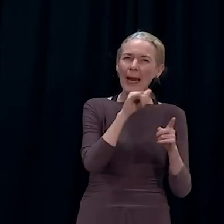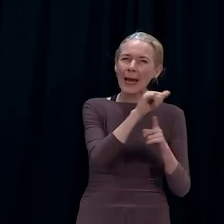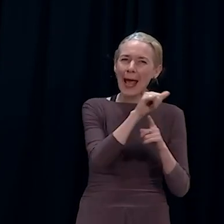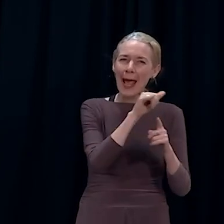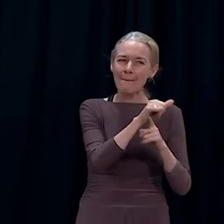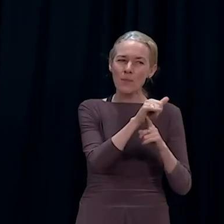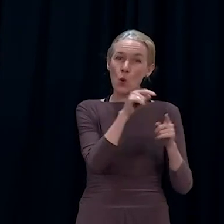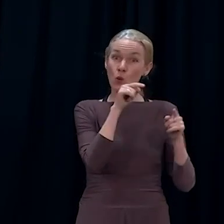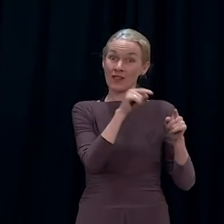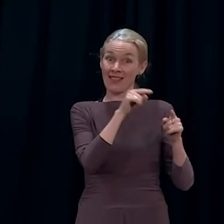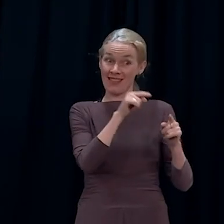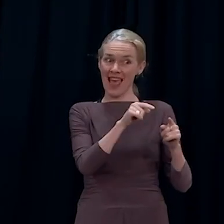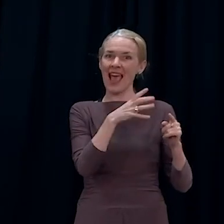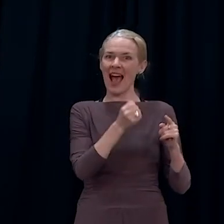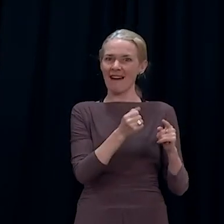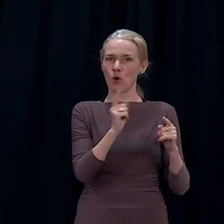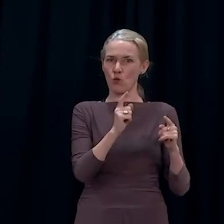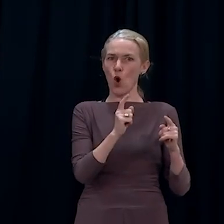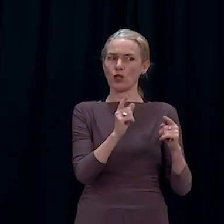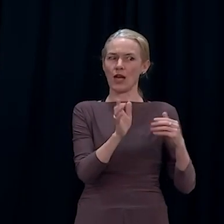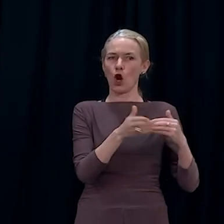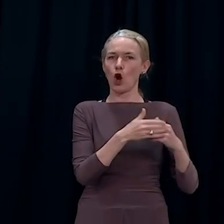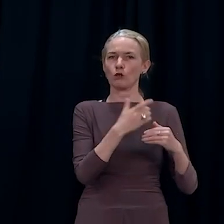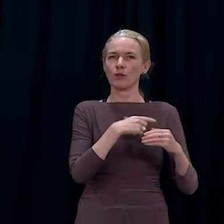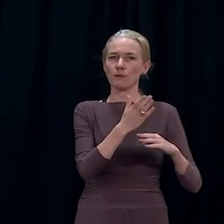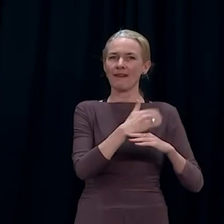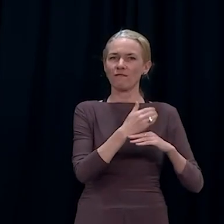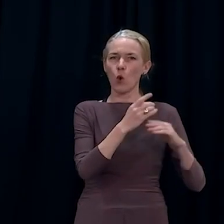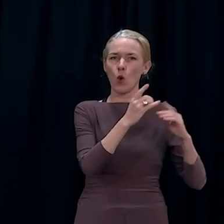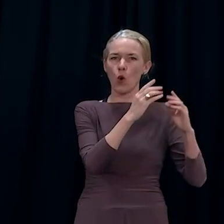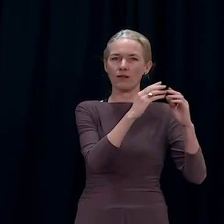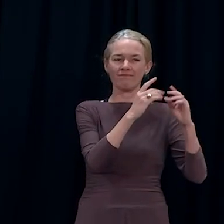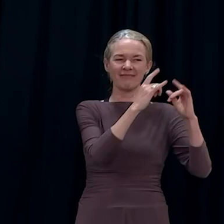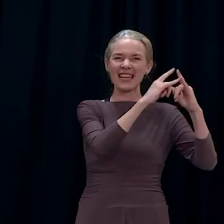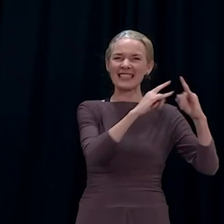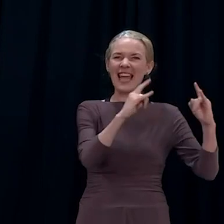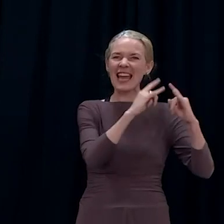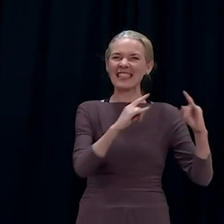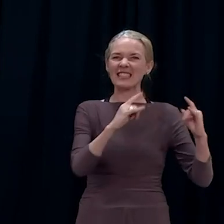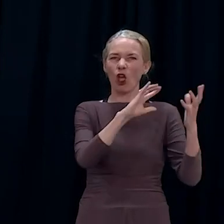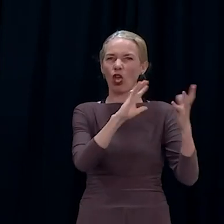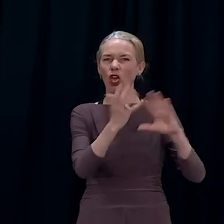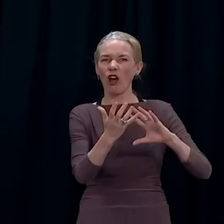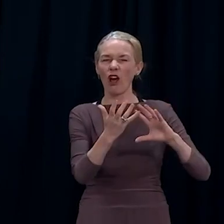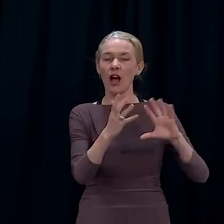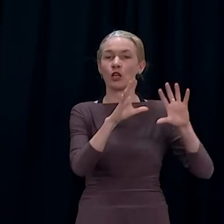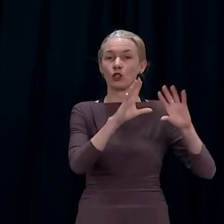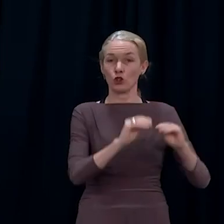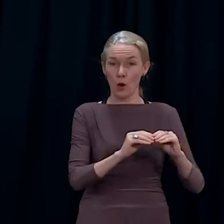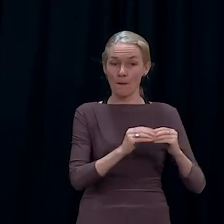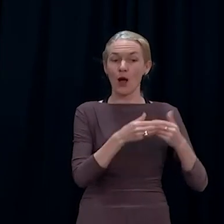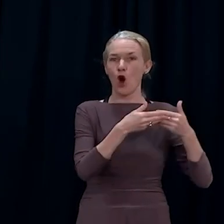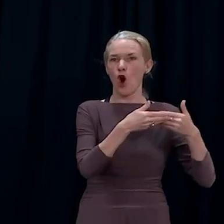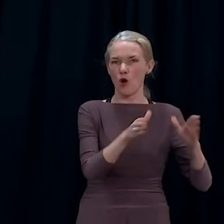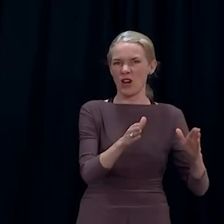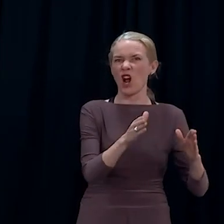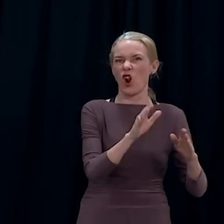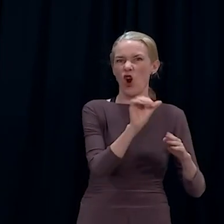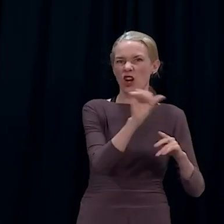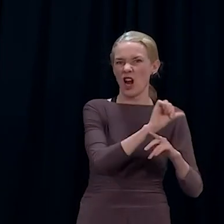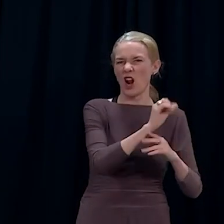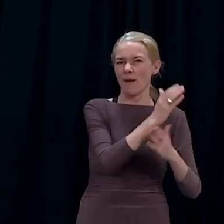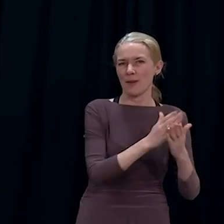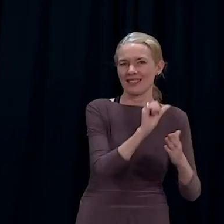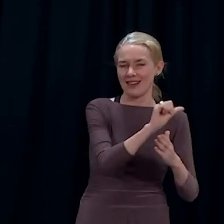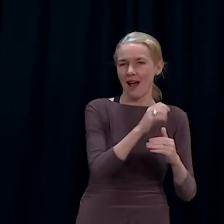repositioned in order to restart vaccinations. The Trust Arena drive-thru site moved inside for the day and reopened at 10.30pm.